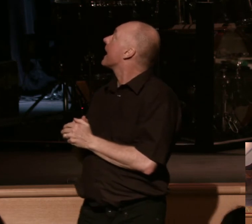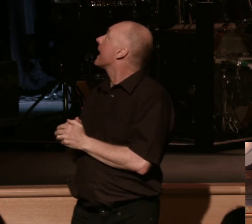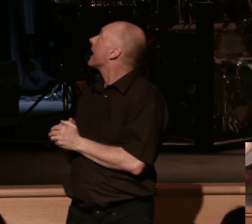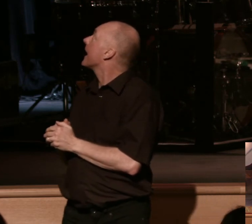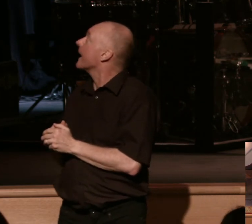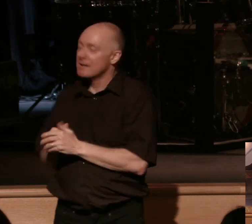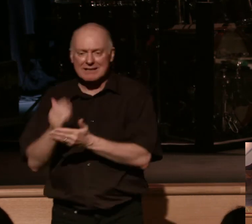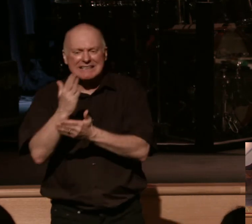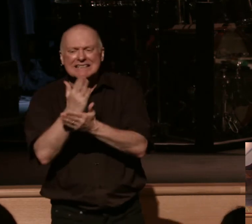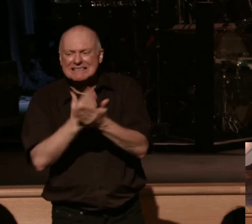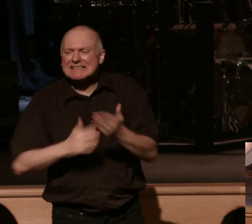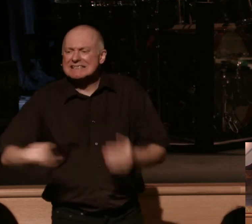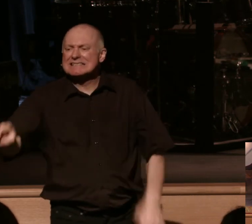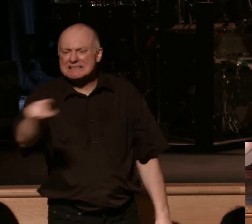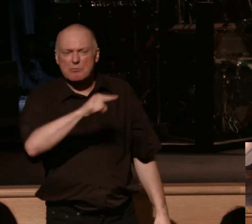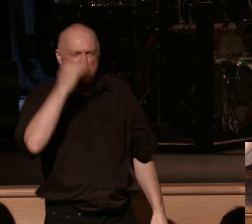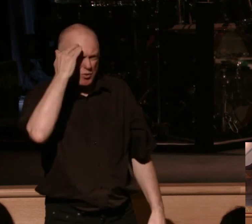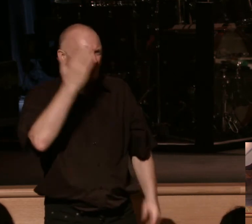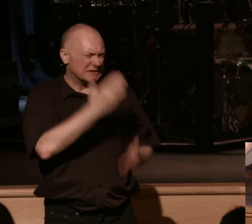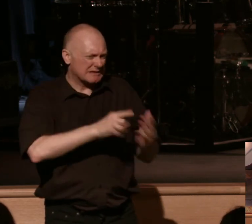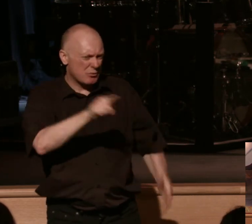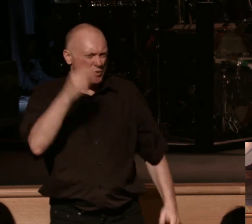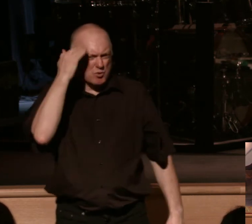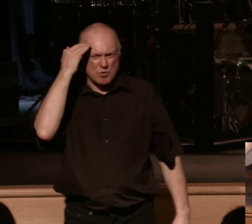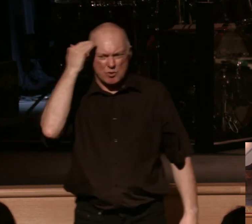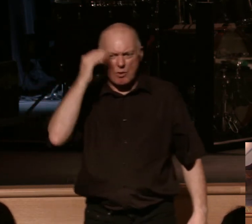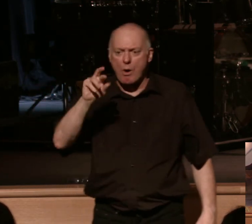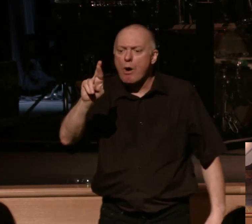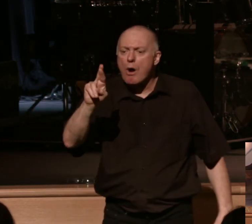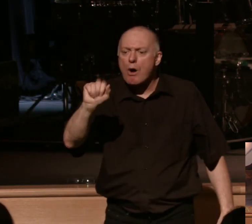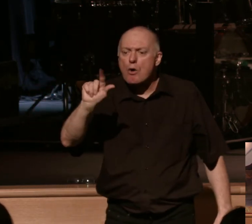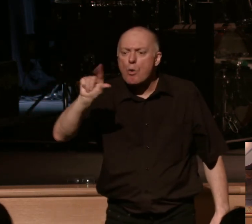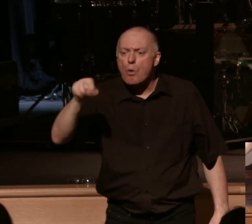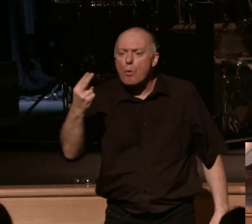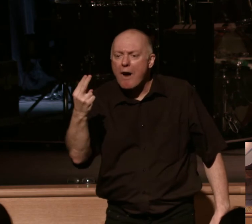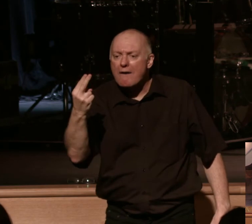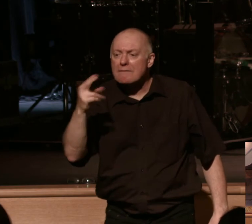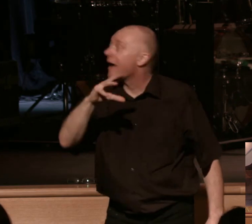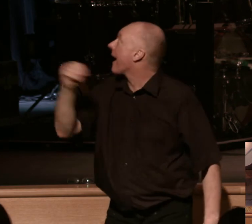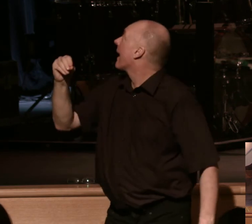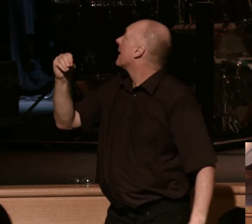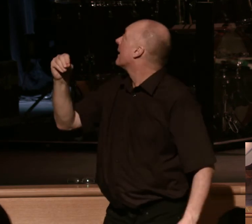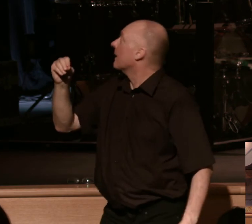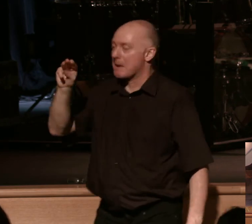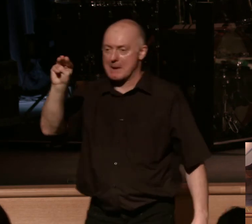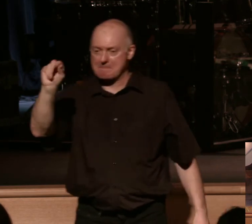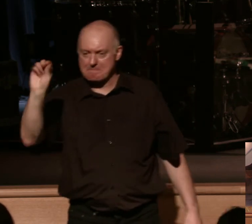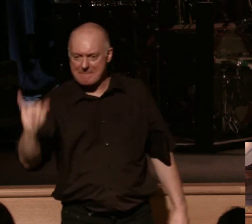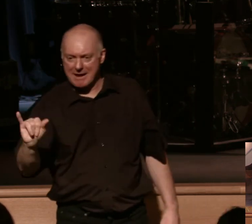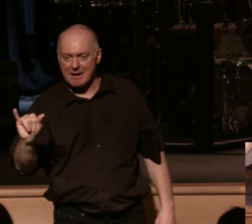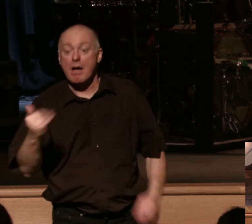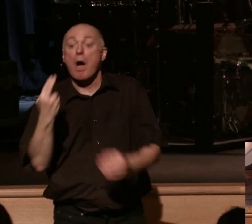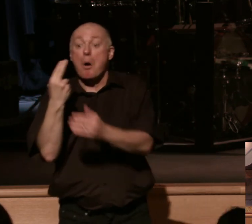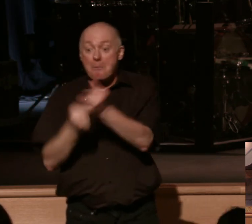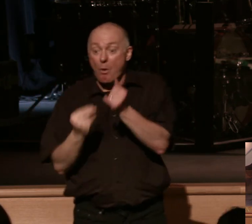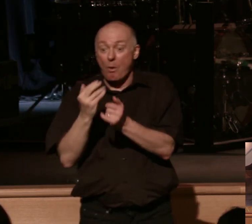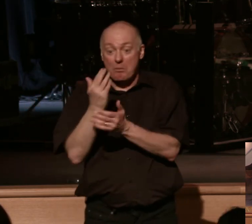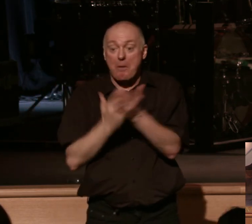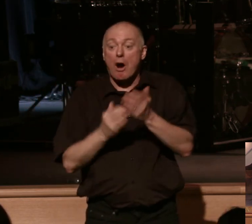you will know these dear saints and Ralph Hagg and Mae Turner they were both part of Calvary Baptist Church